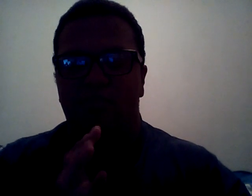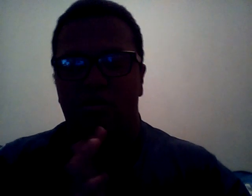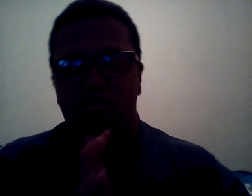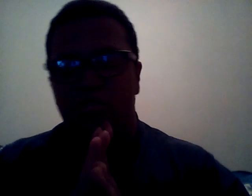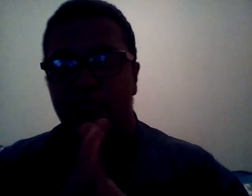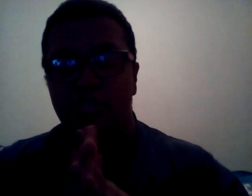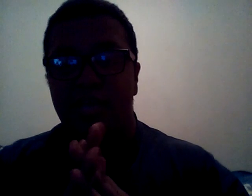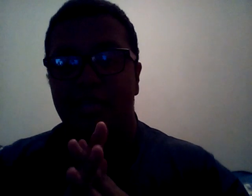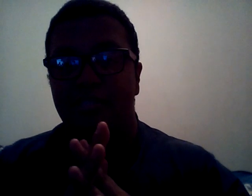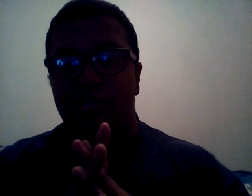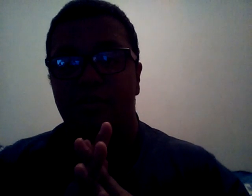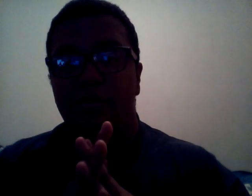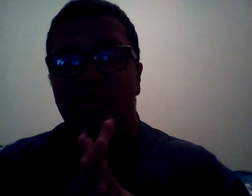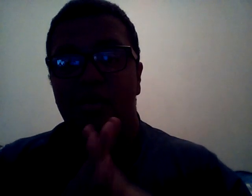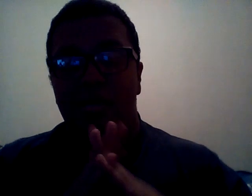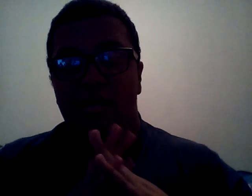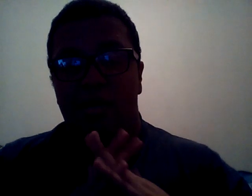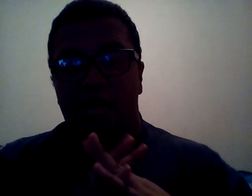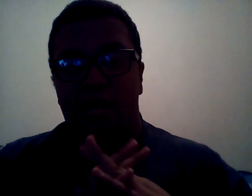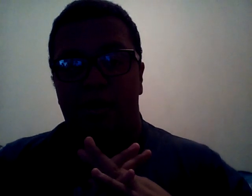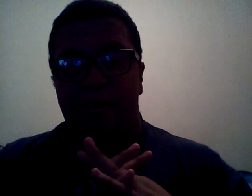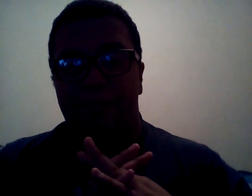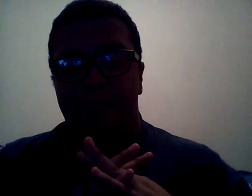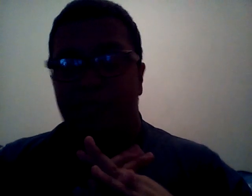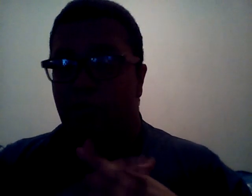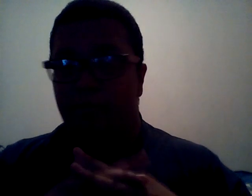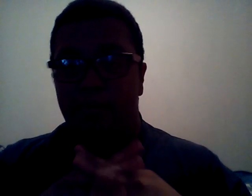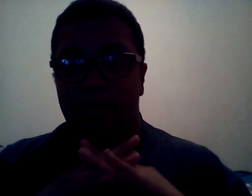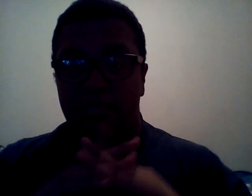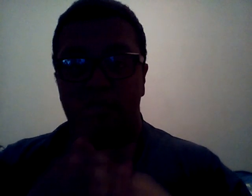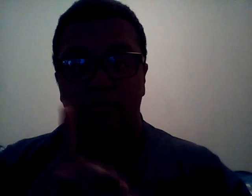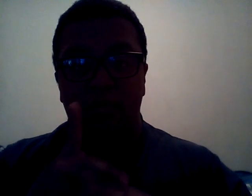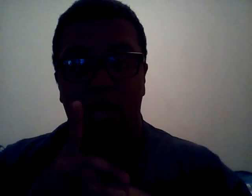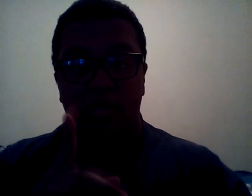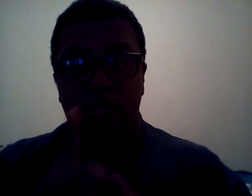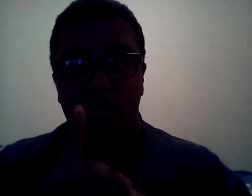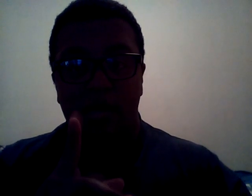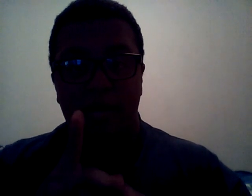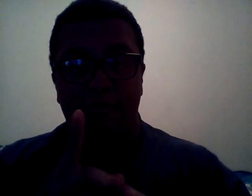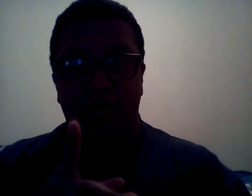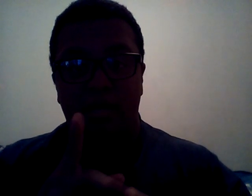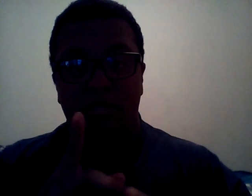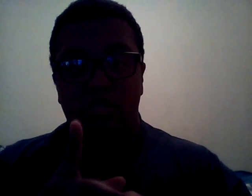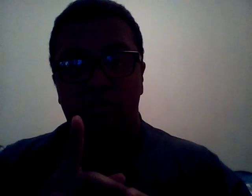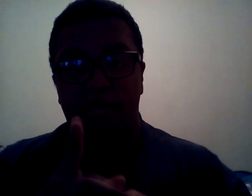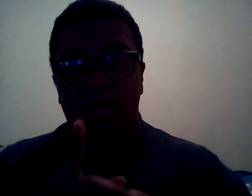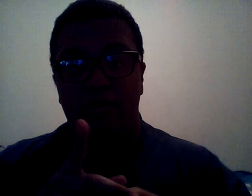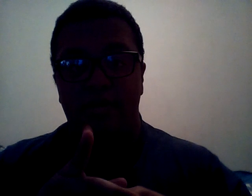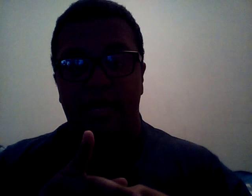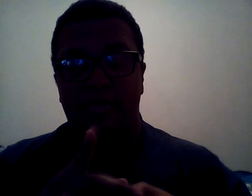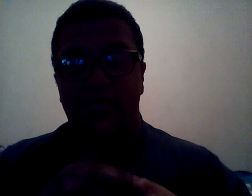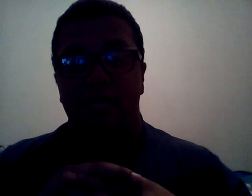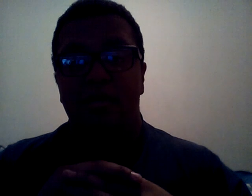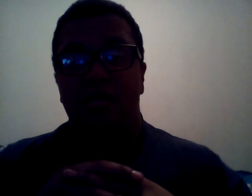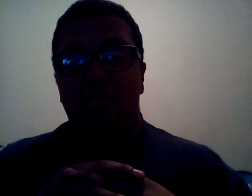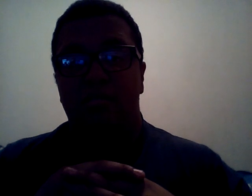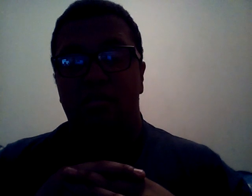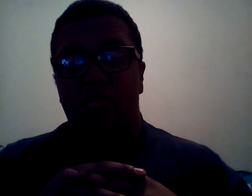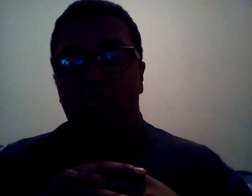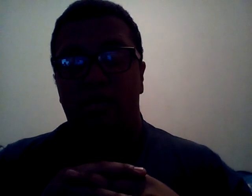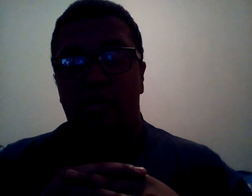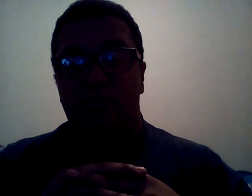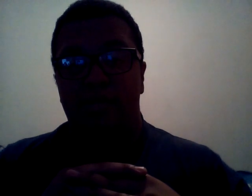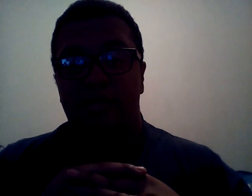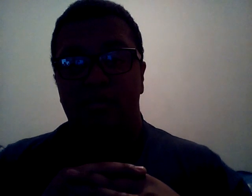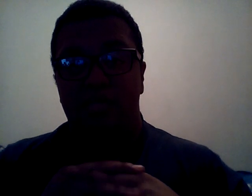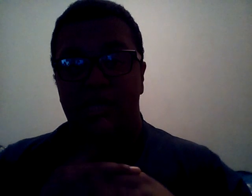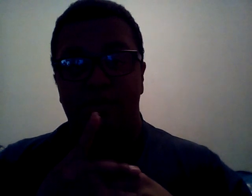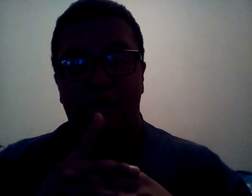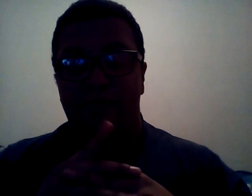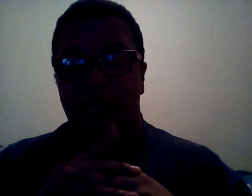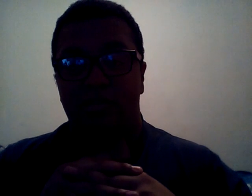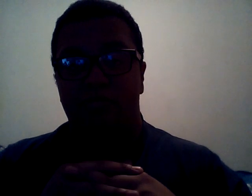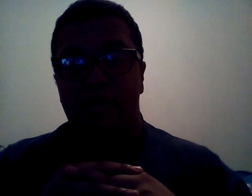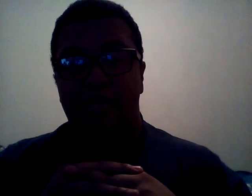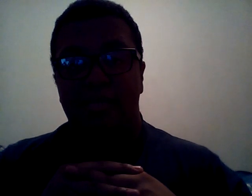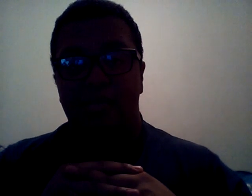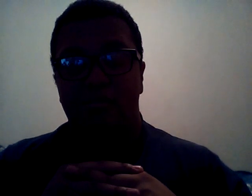tomorrow, do what you guys do, and remember, I still am planning to do the Q&As, so, the Q&A videos, with that said,